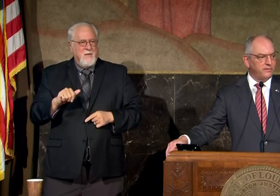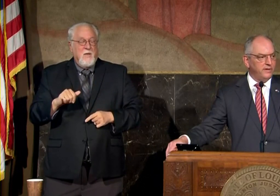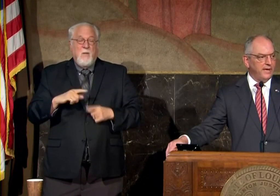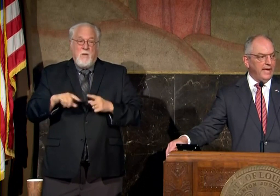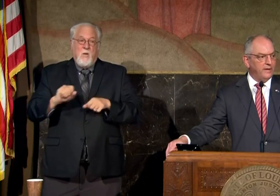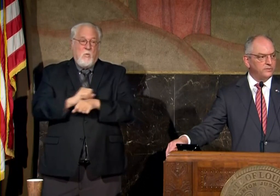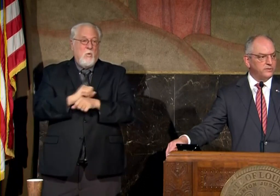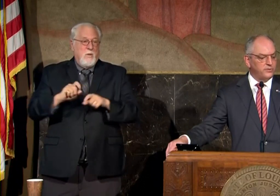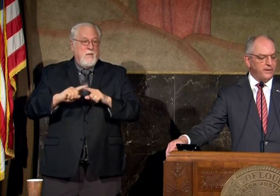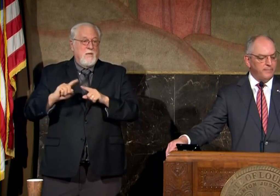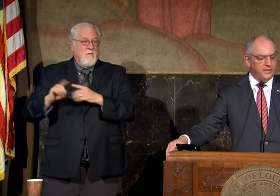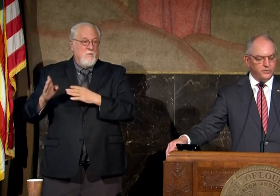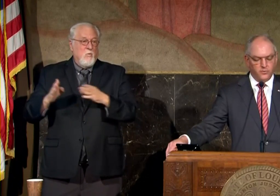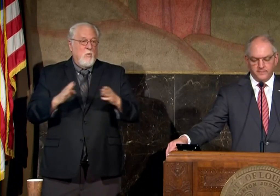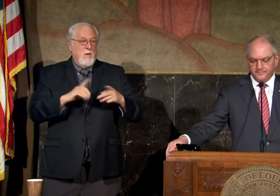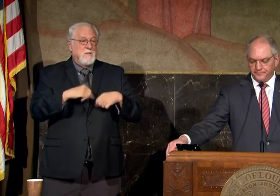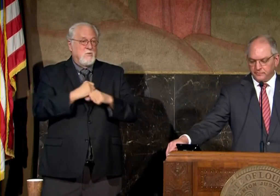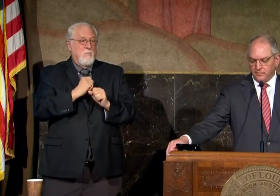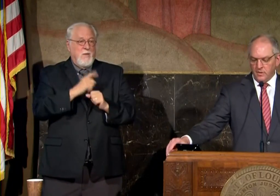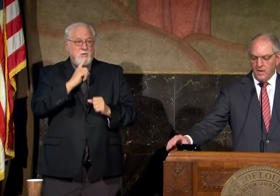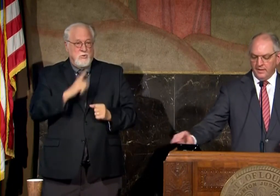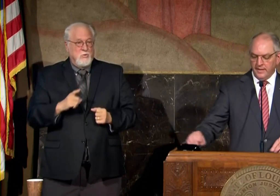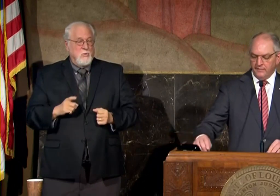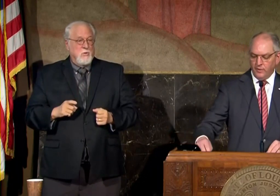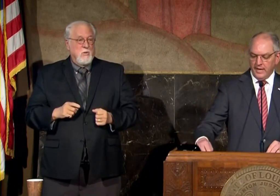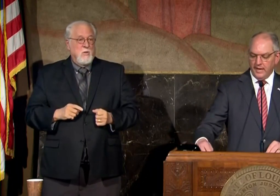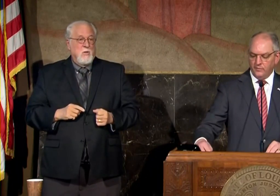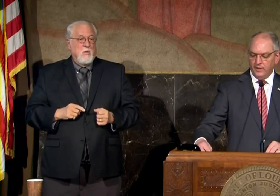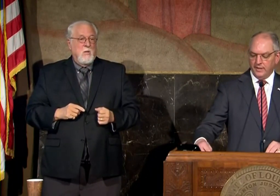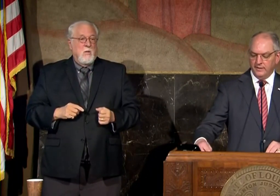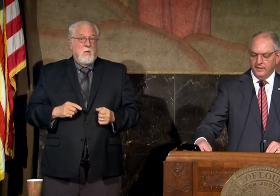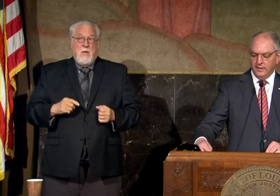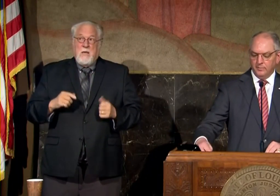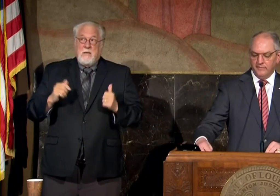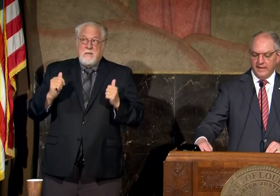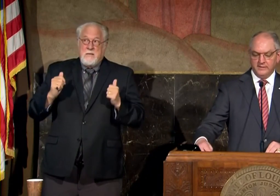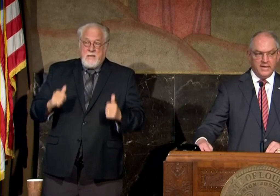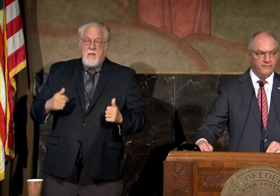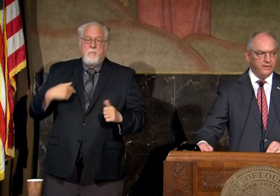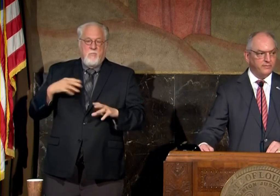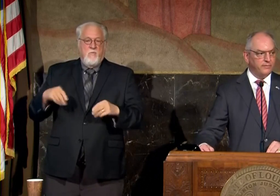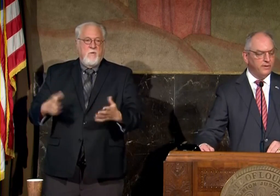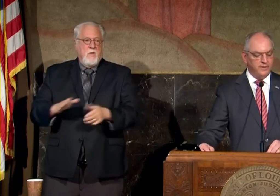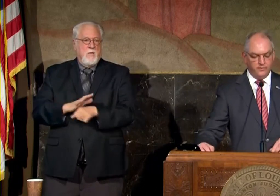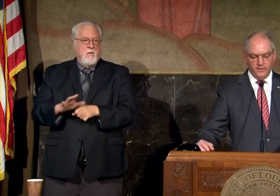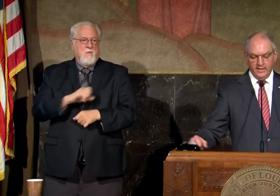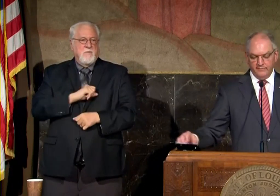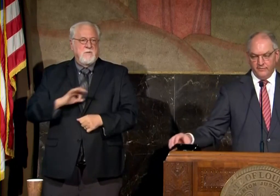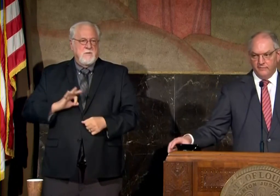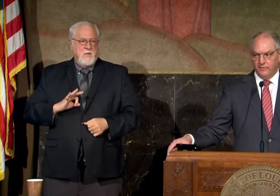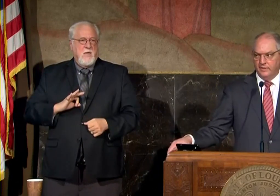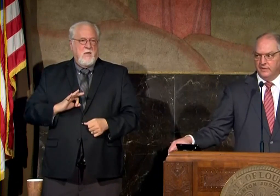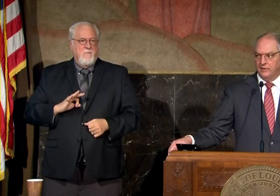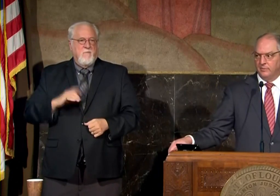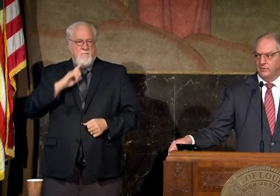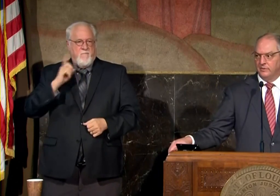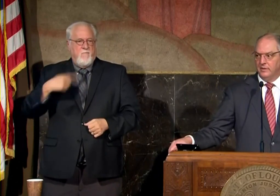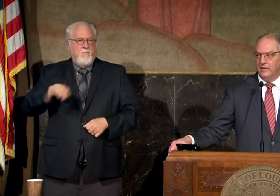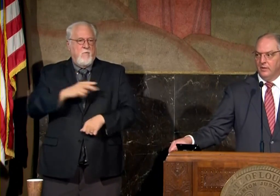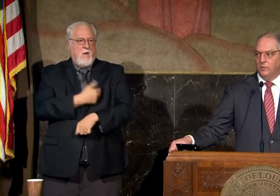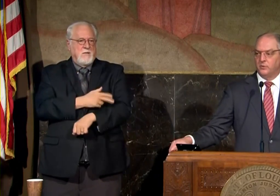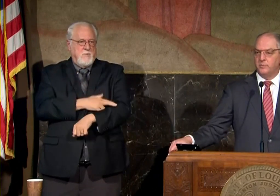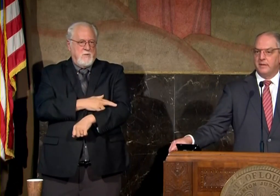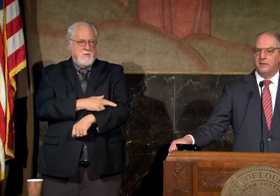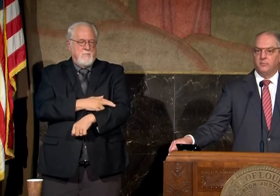various uh angles to try to make sure uh that if we can we can provide staffing uh relief for for these hospitals